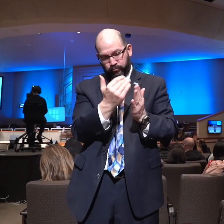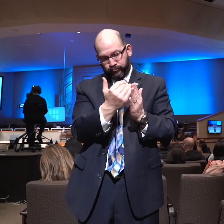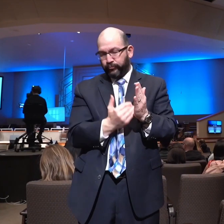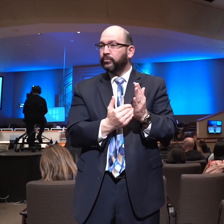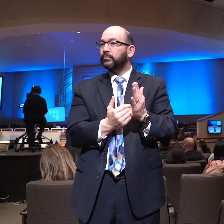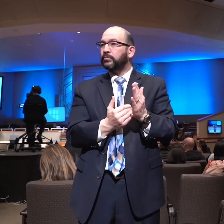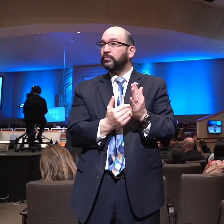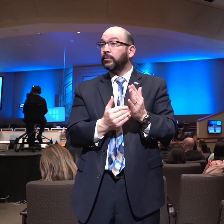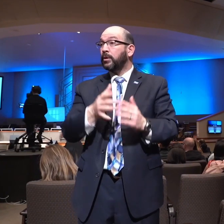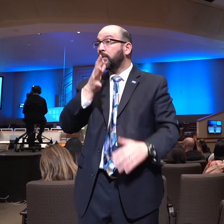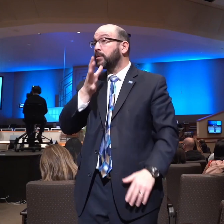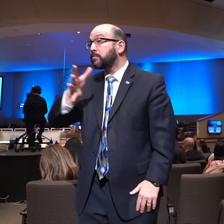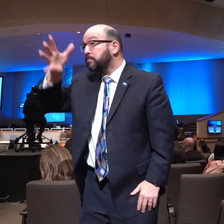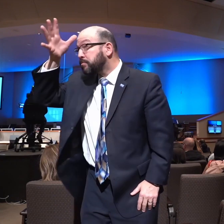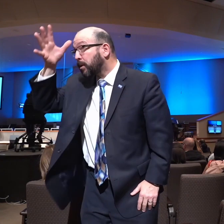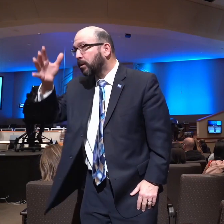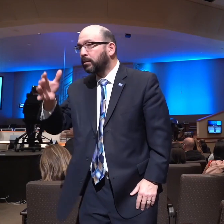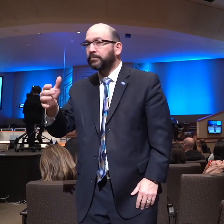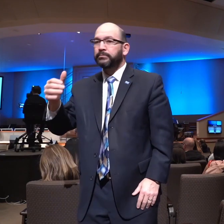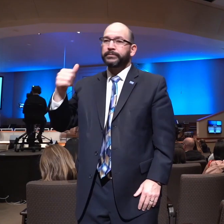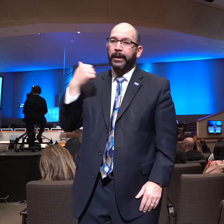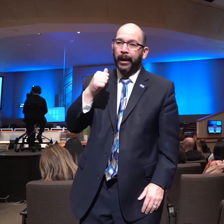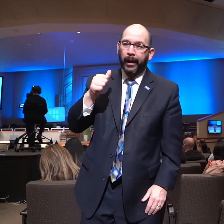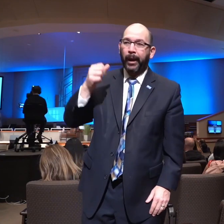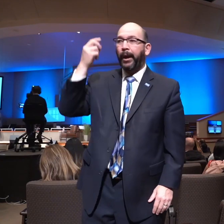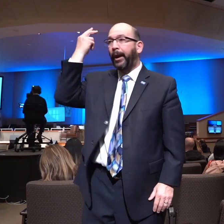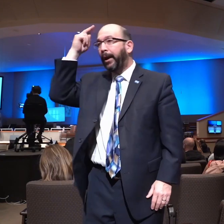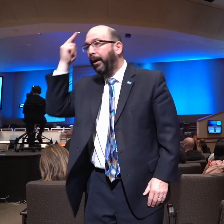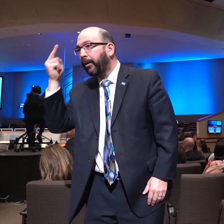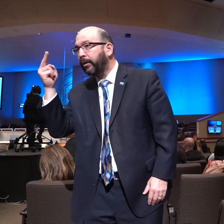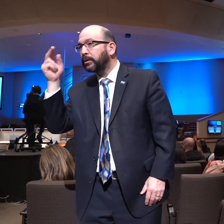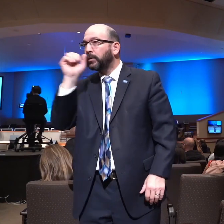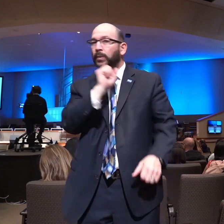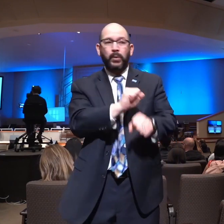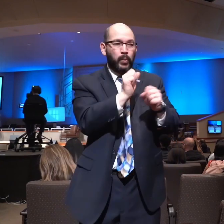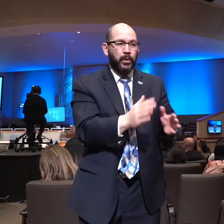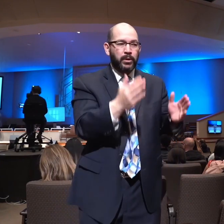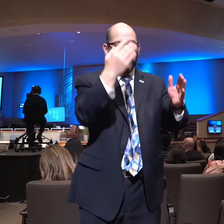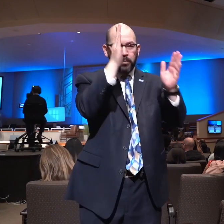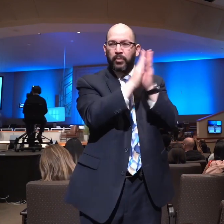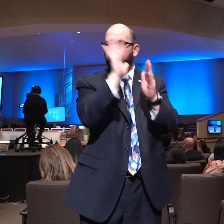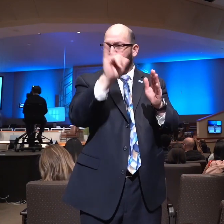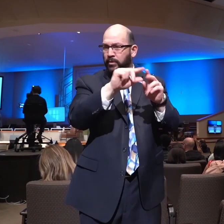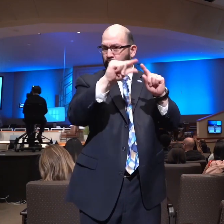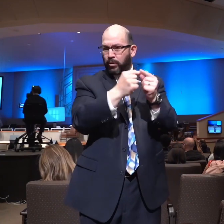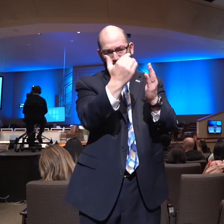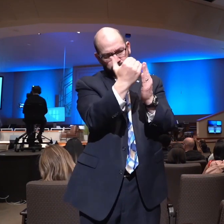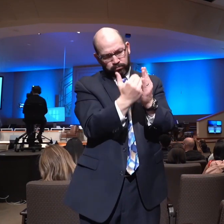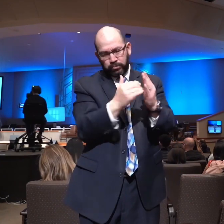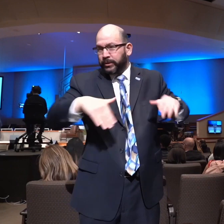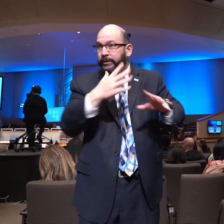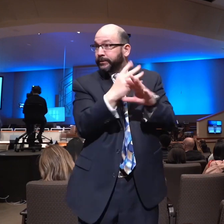Parents, aunts, uncles, co-workers, pray for them. Pray that they will be saved.